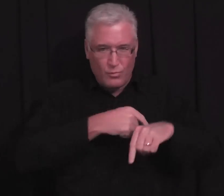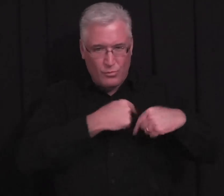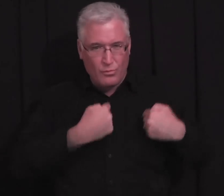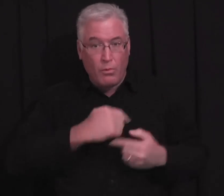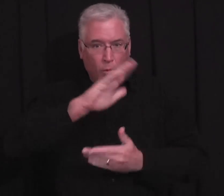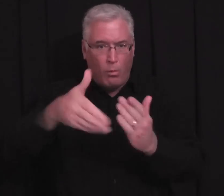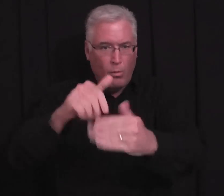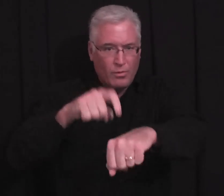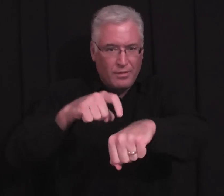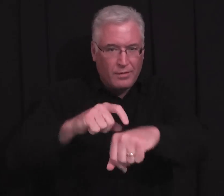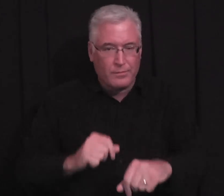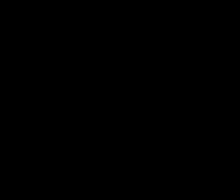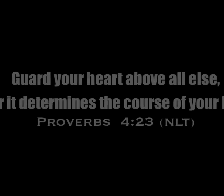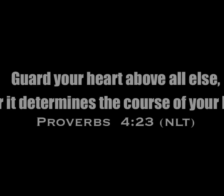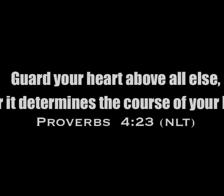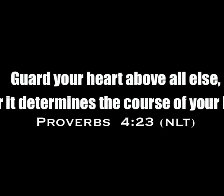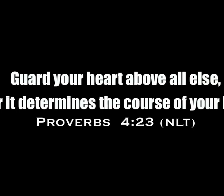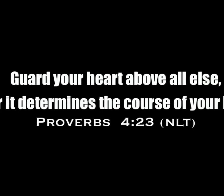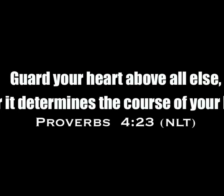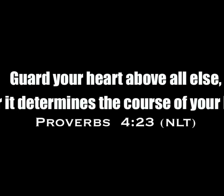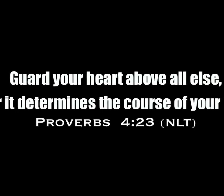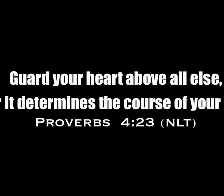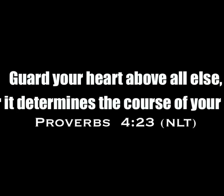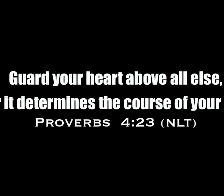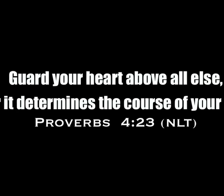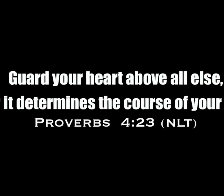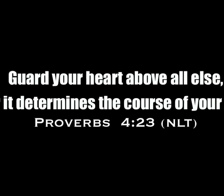why the Bible says we need to guard our hearts all the time against this.